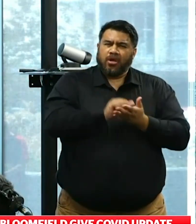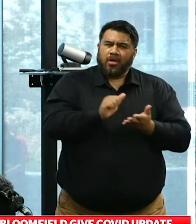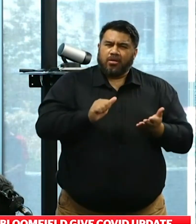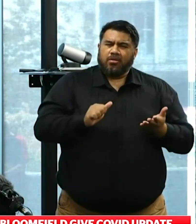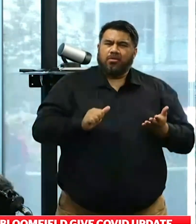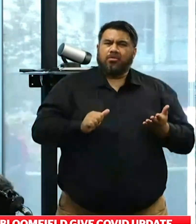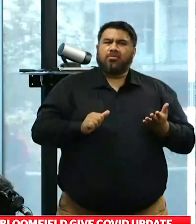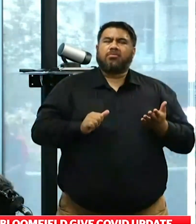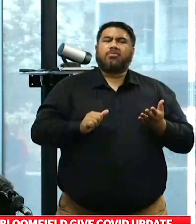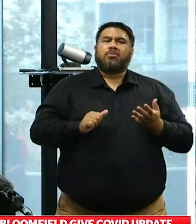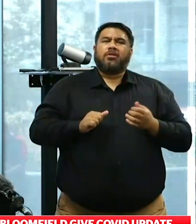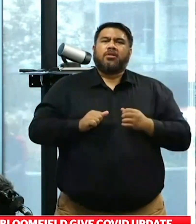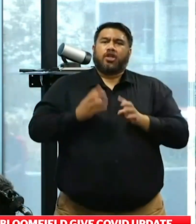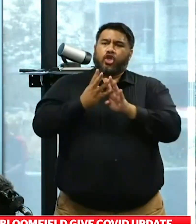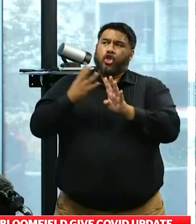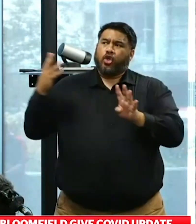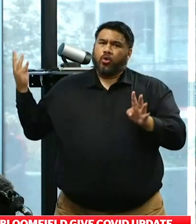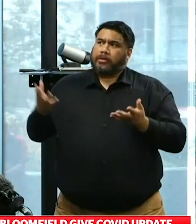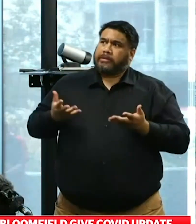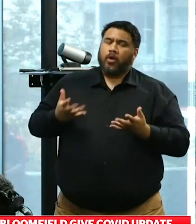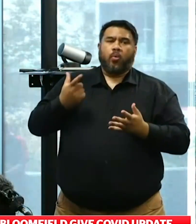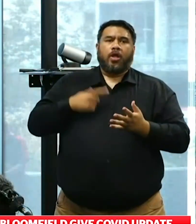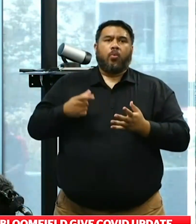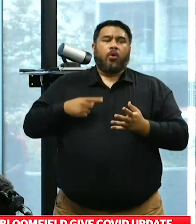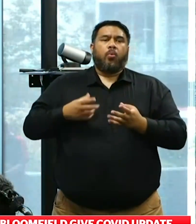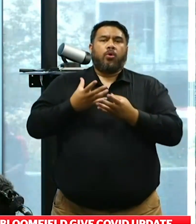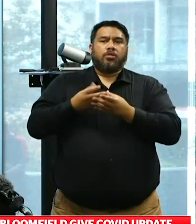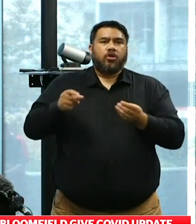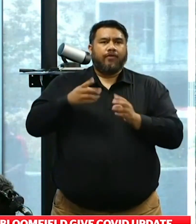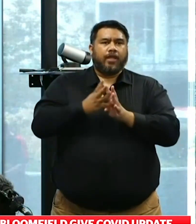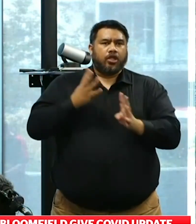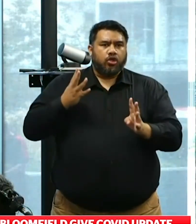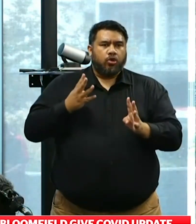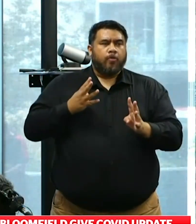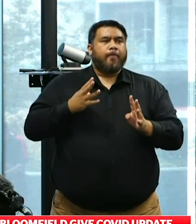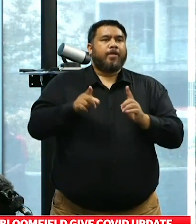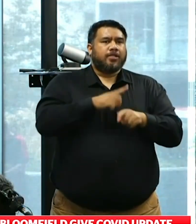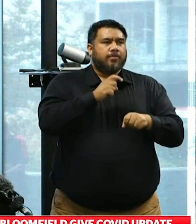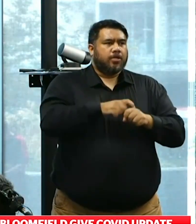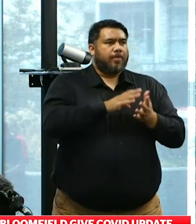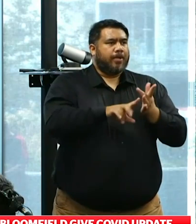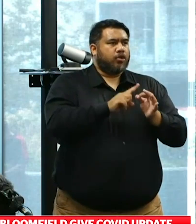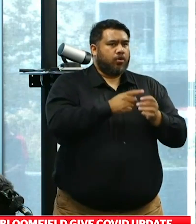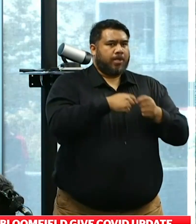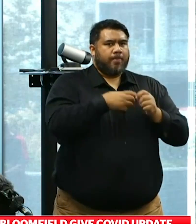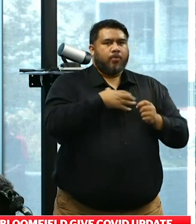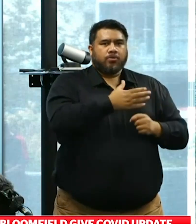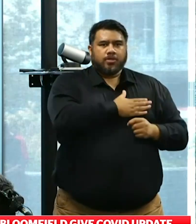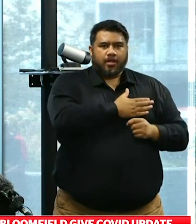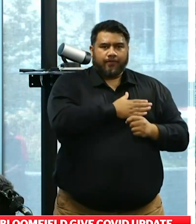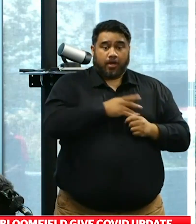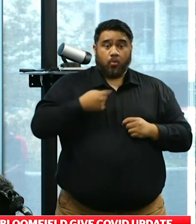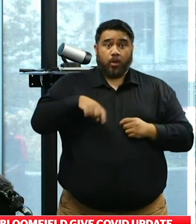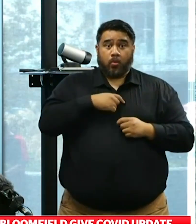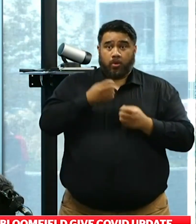removing that bottleneck whilst trying to continue with a strategy on COVID that keeps people safe? And we'll have more to say on how we'll be